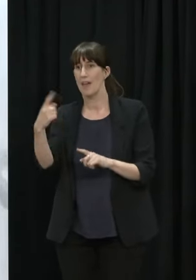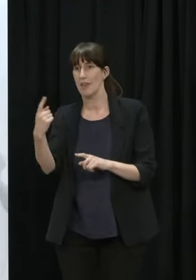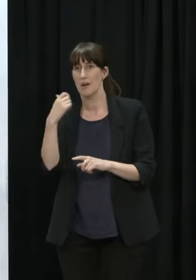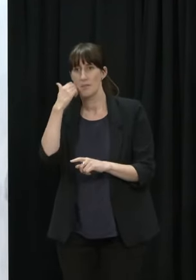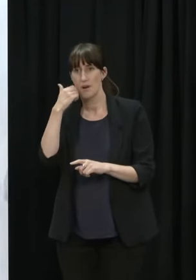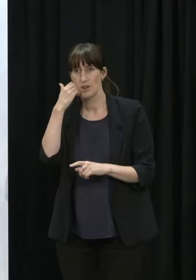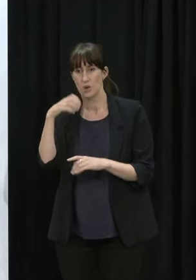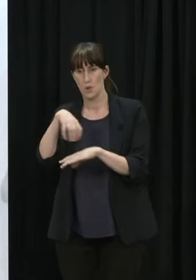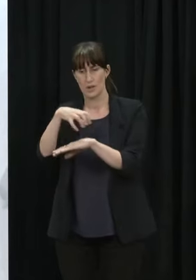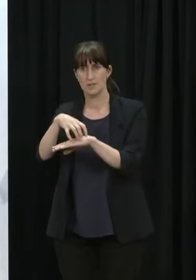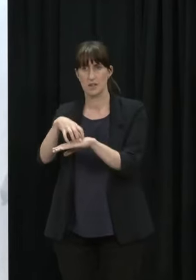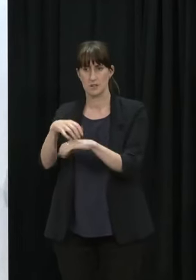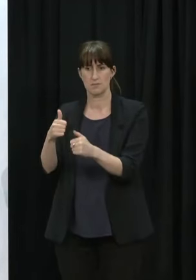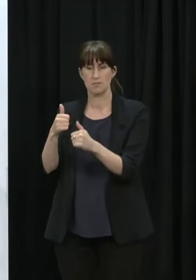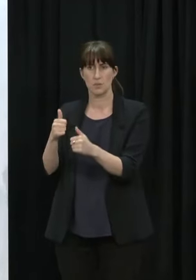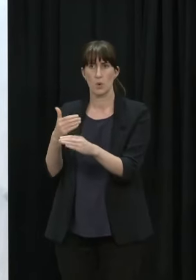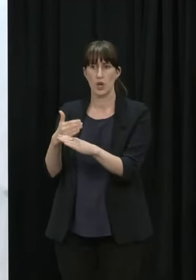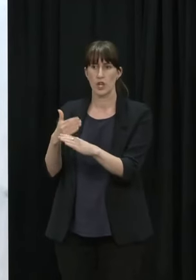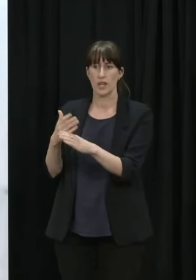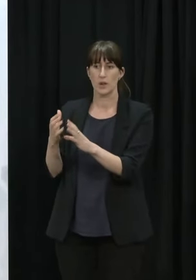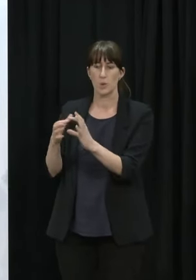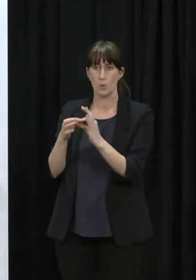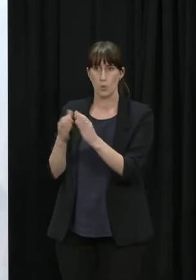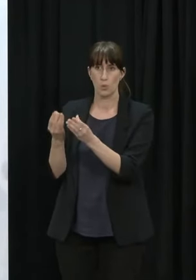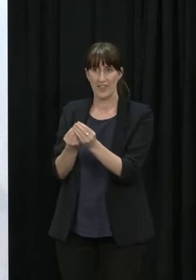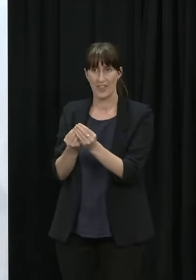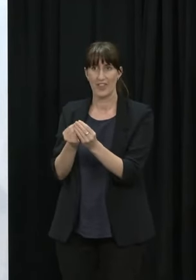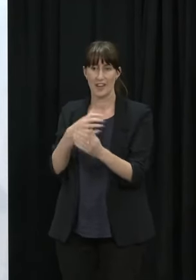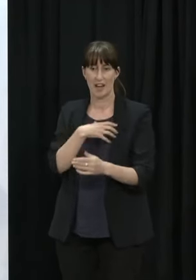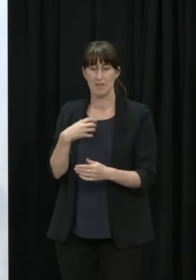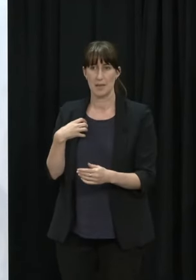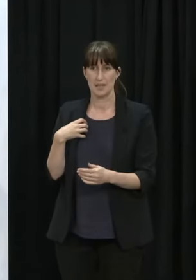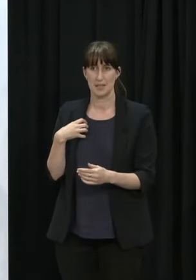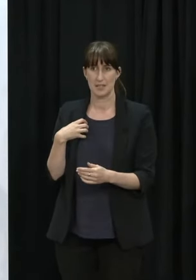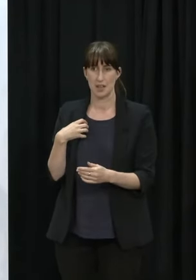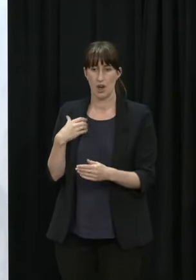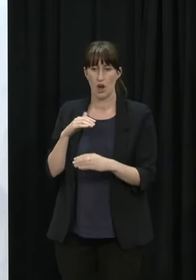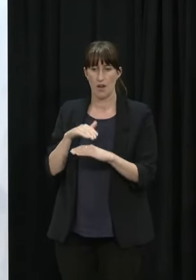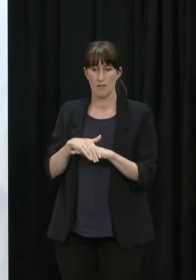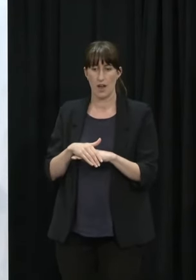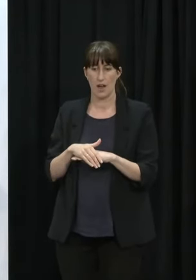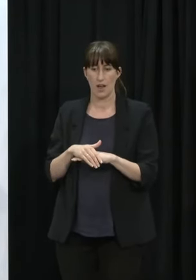who are working with the government now about what role they will play in the paediatric